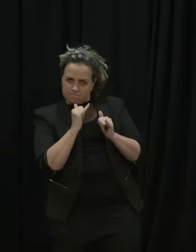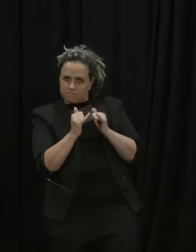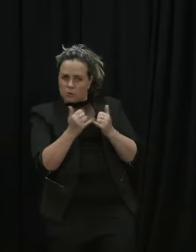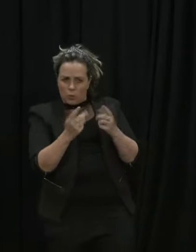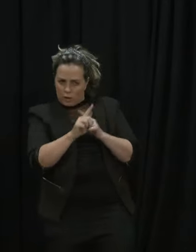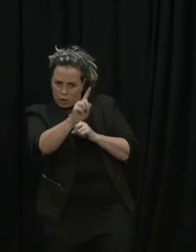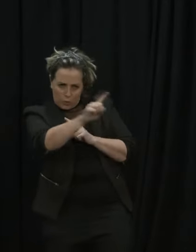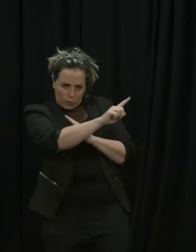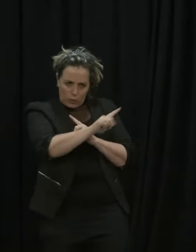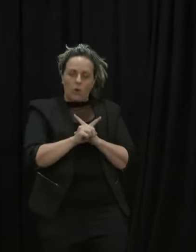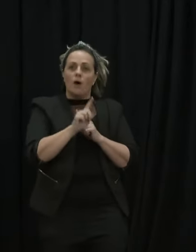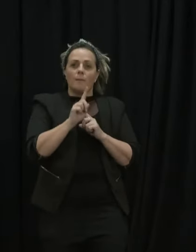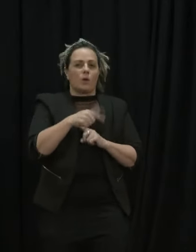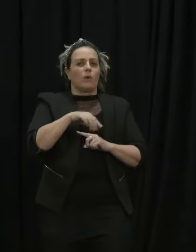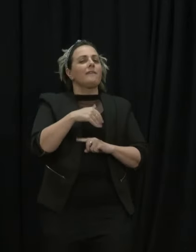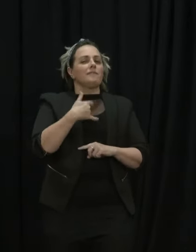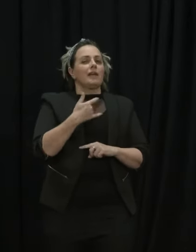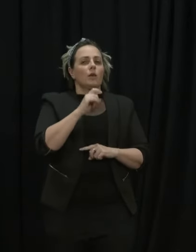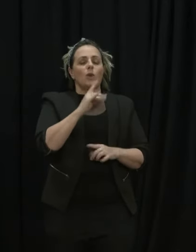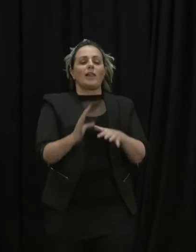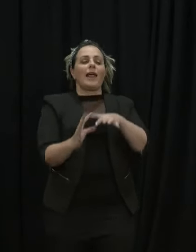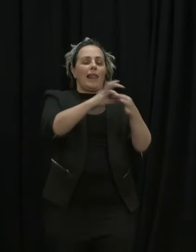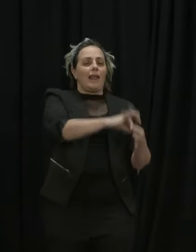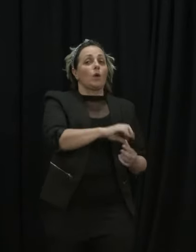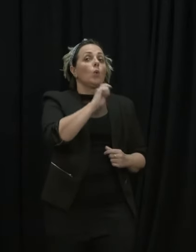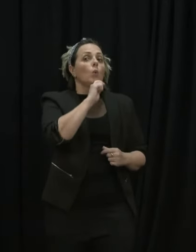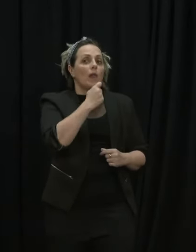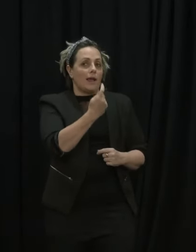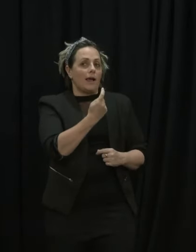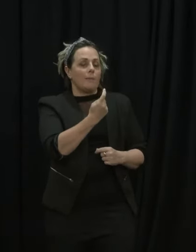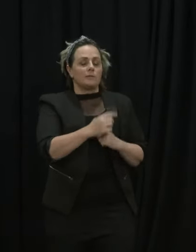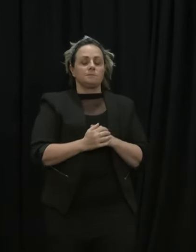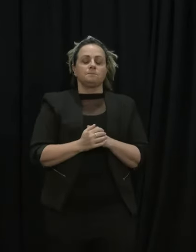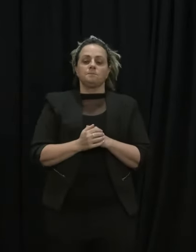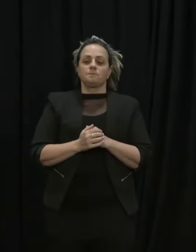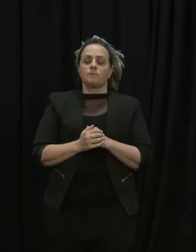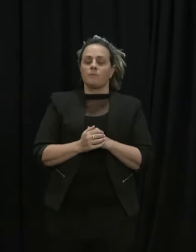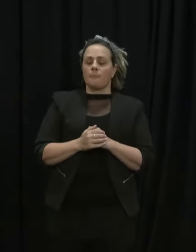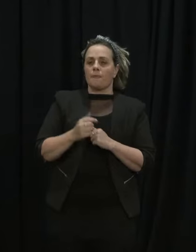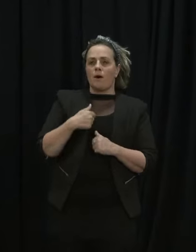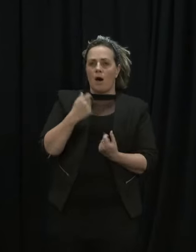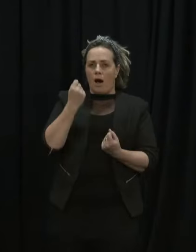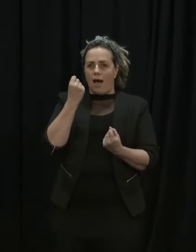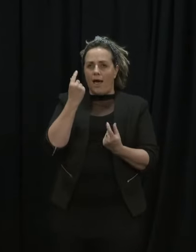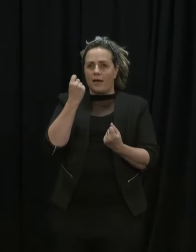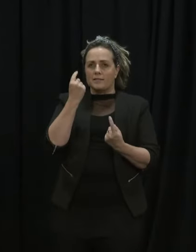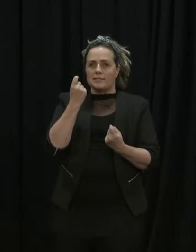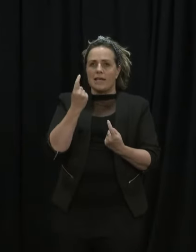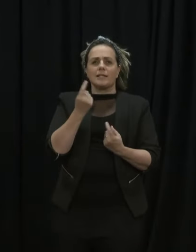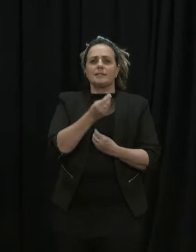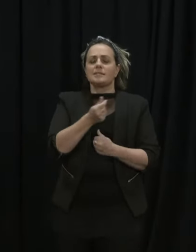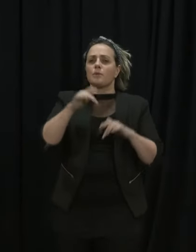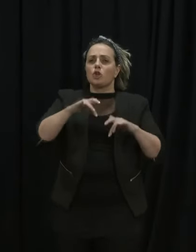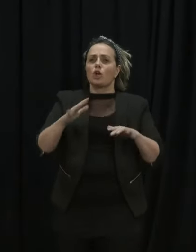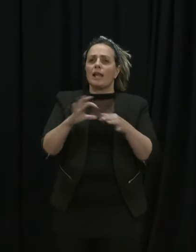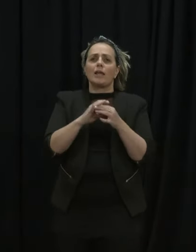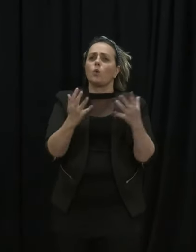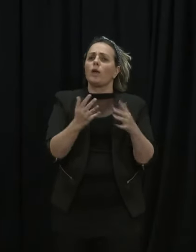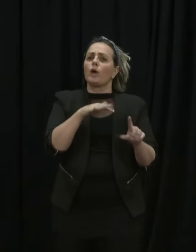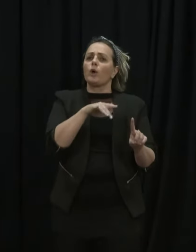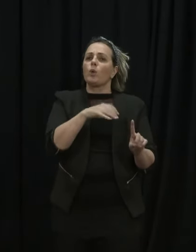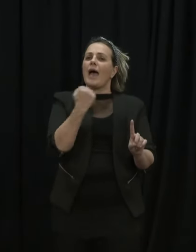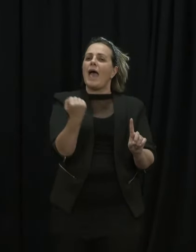but there's a strong sense that there will be a link there. The only cases that I understand that have been unlinked were the two actually in Hamilton